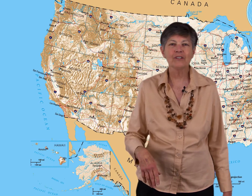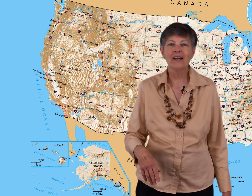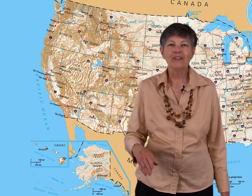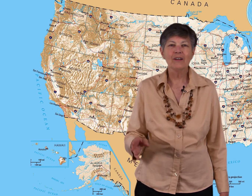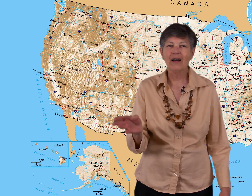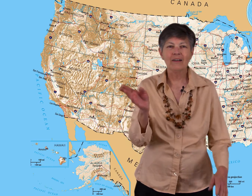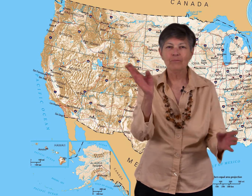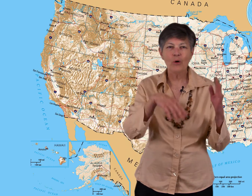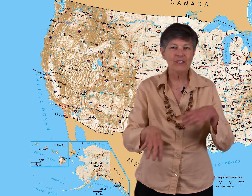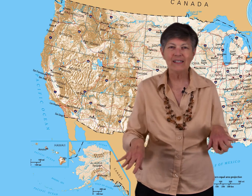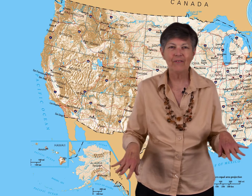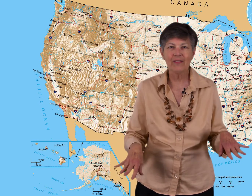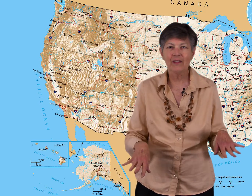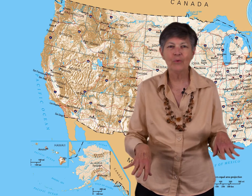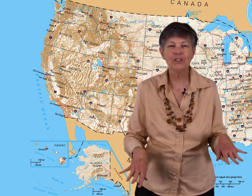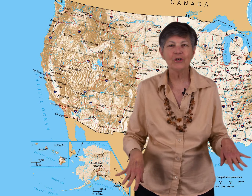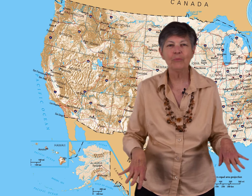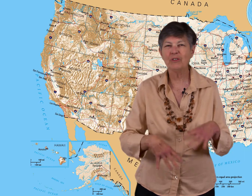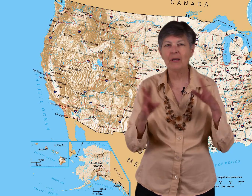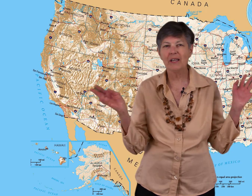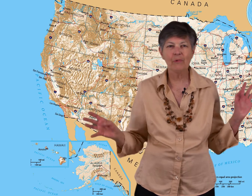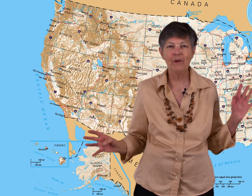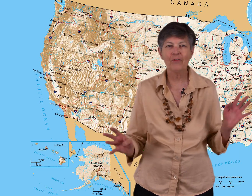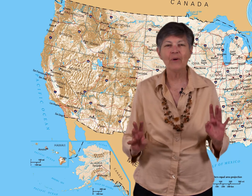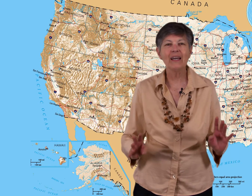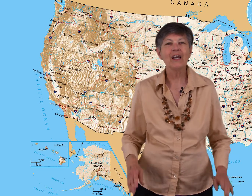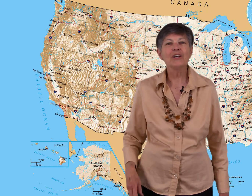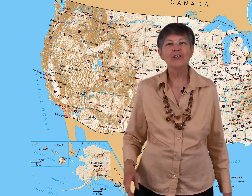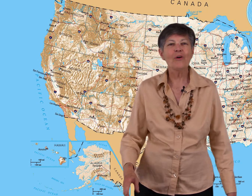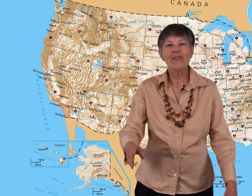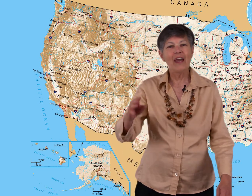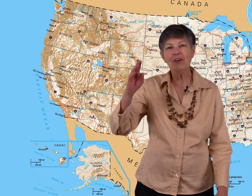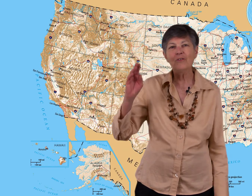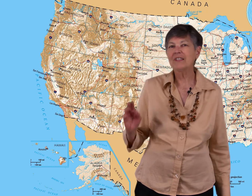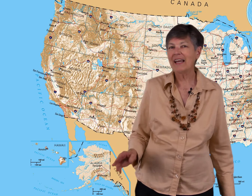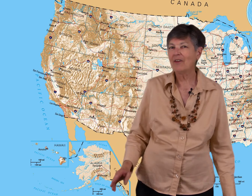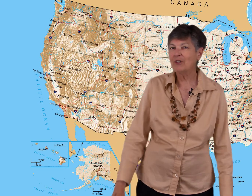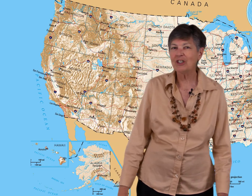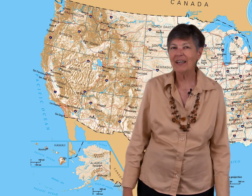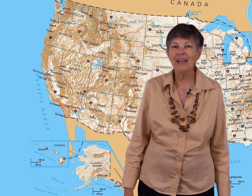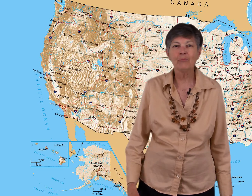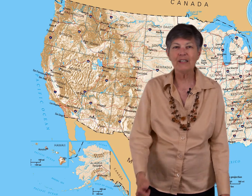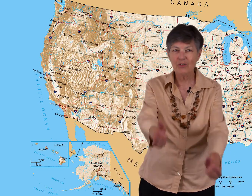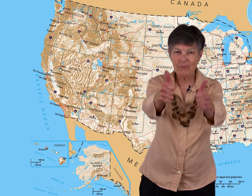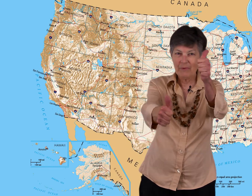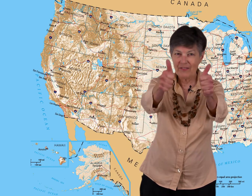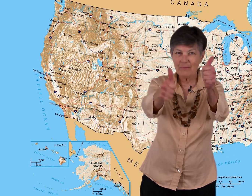postings, everything that we do, we put something up every week. So thank you State of Michigan and please do give me a big thumbs